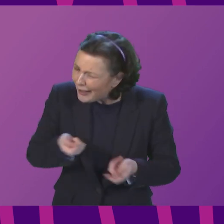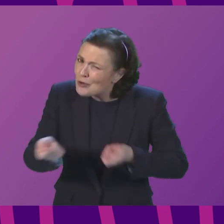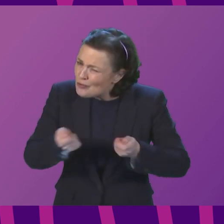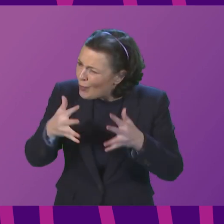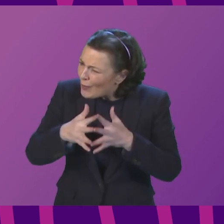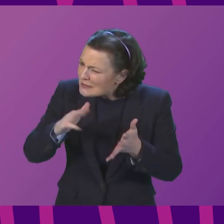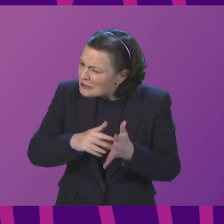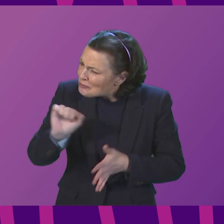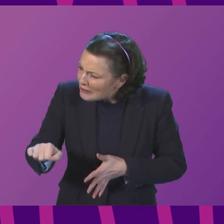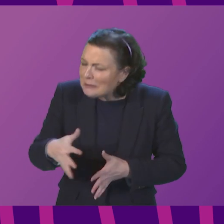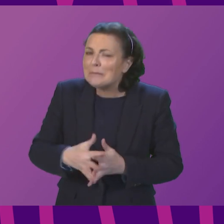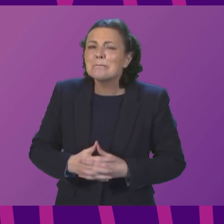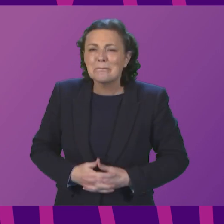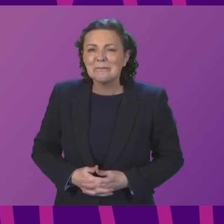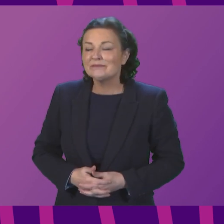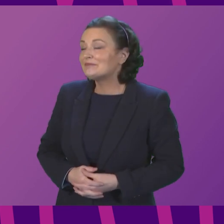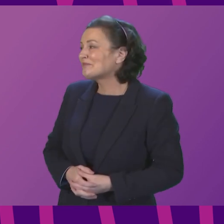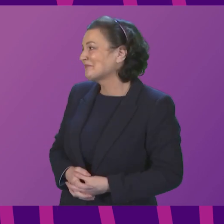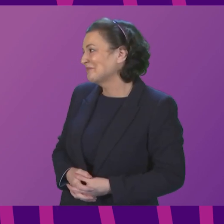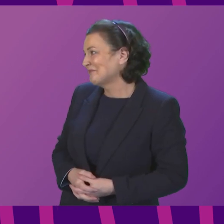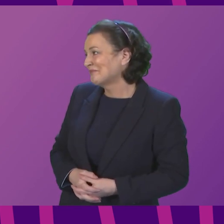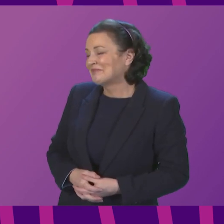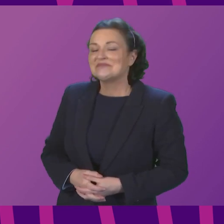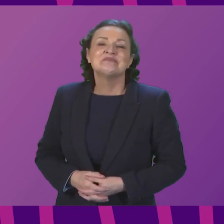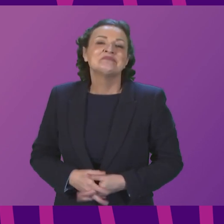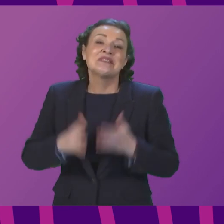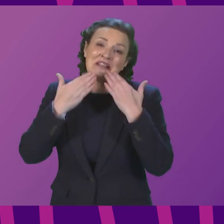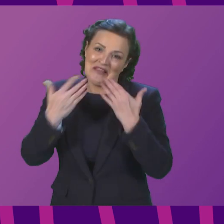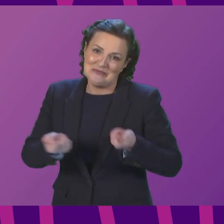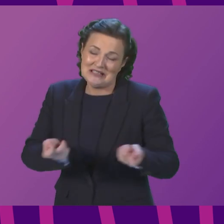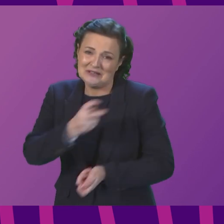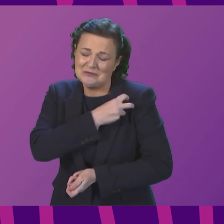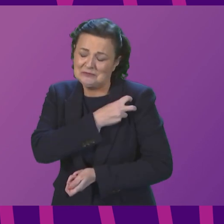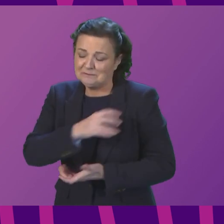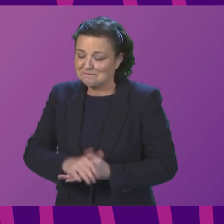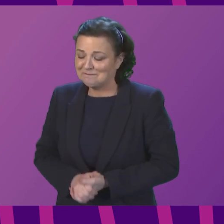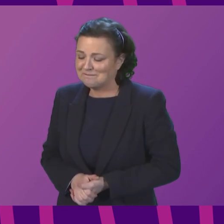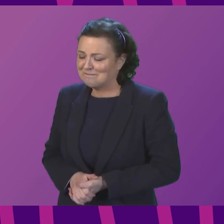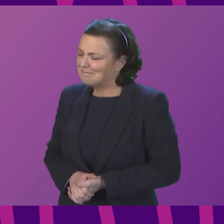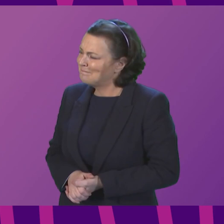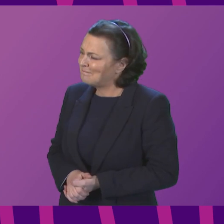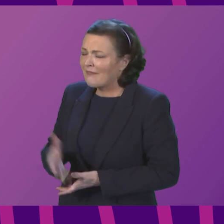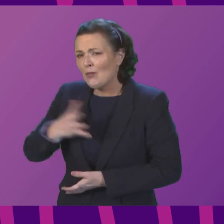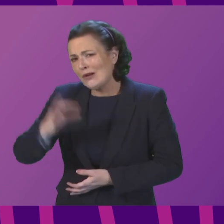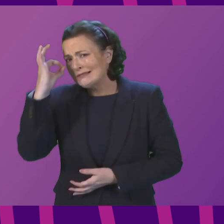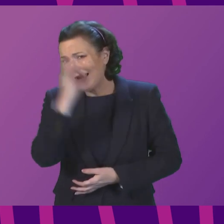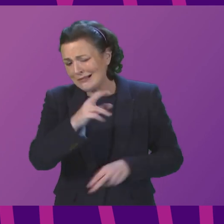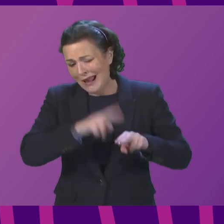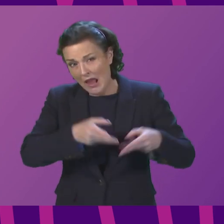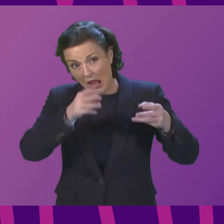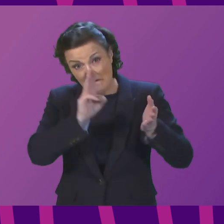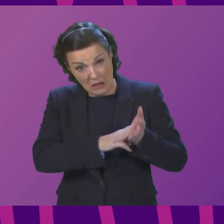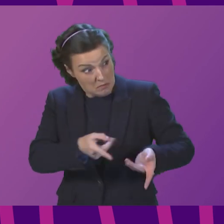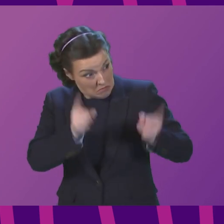Colcab Stewart. Thank you, Thank Presiding Officer. Does the FM share my view that if the Scottish Conservative benches